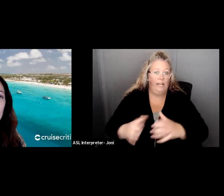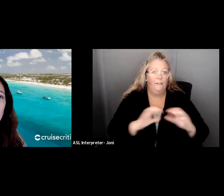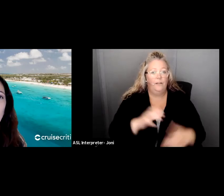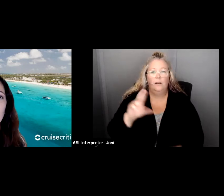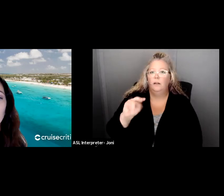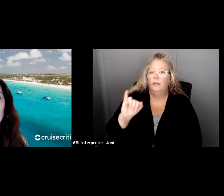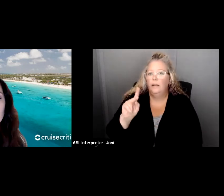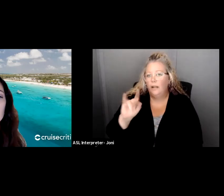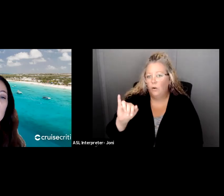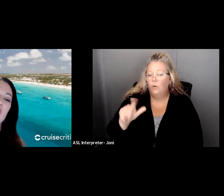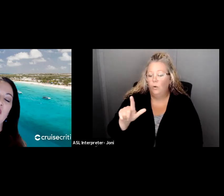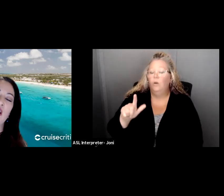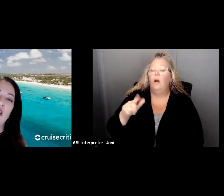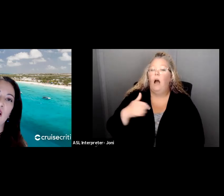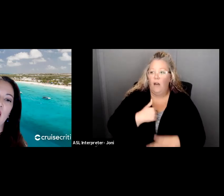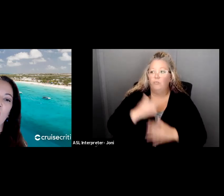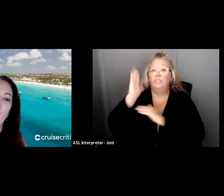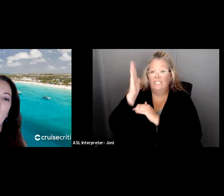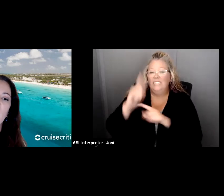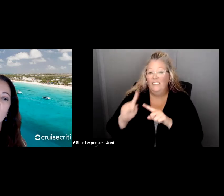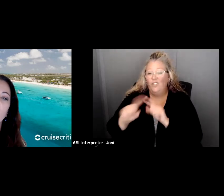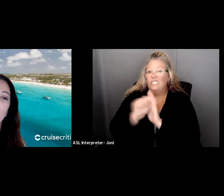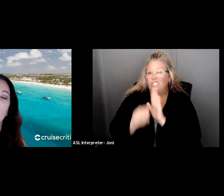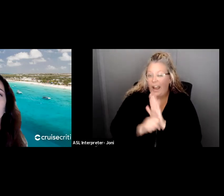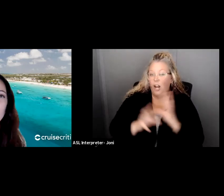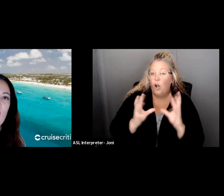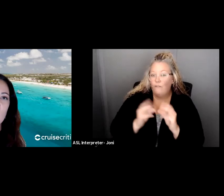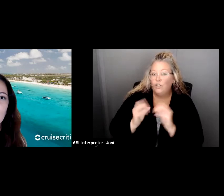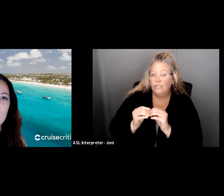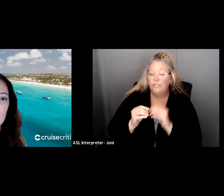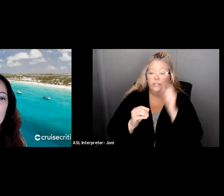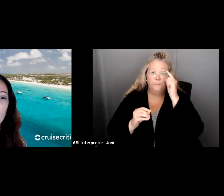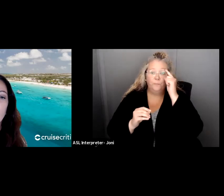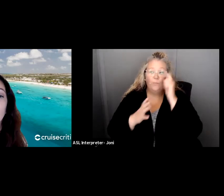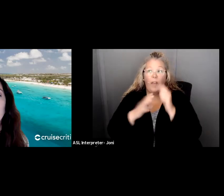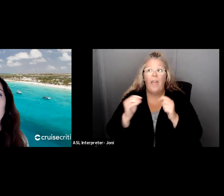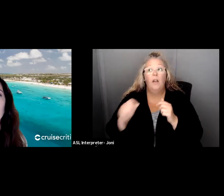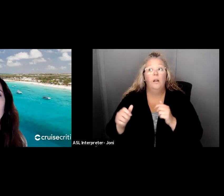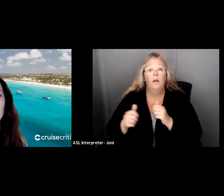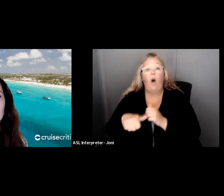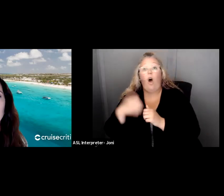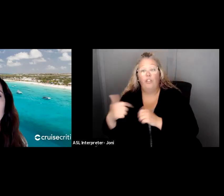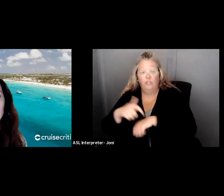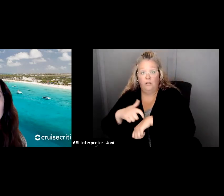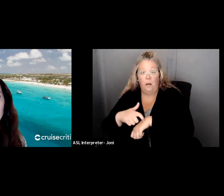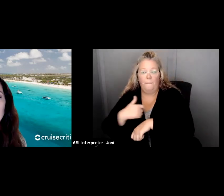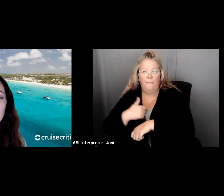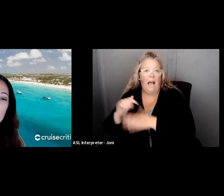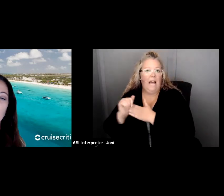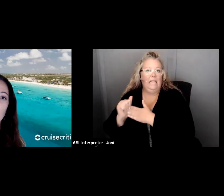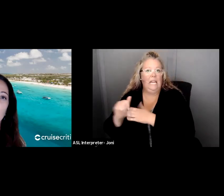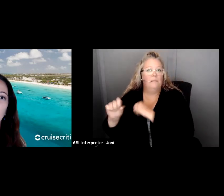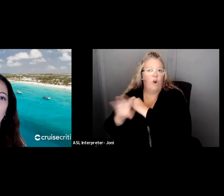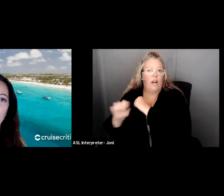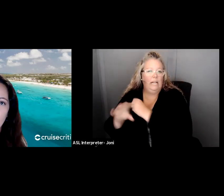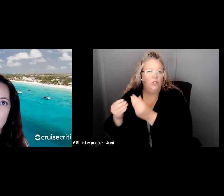APRAZE, and State Mile Conferences. And then I, the rest of the time, I lead marketing solutions for CILs and